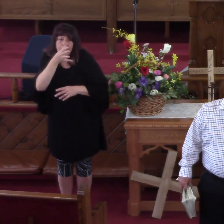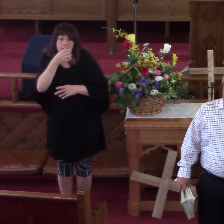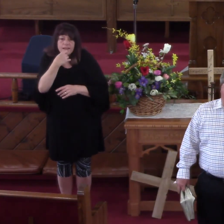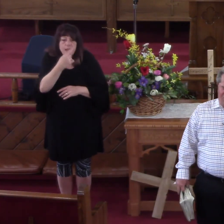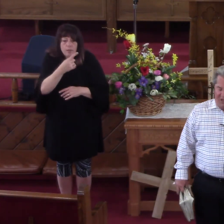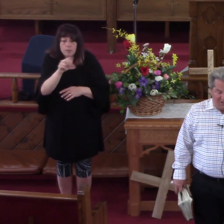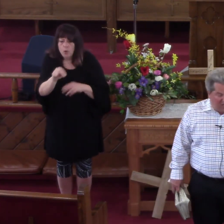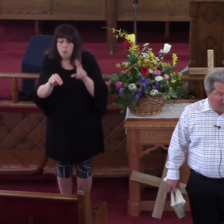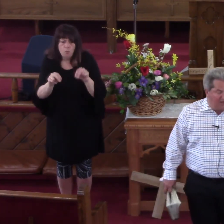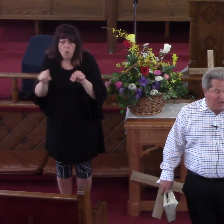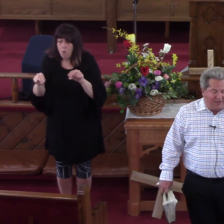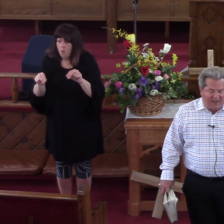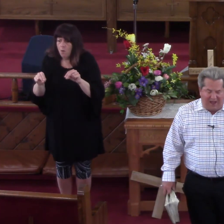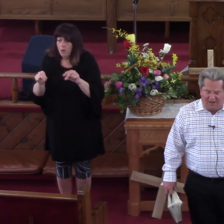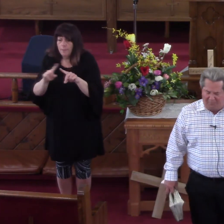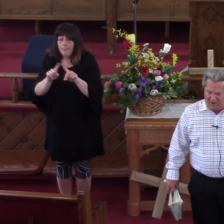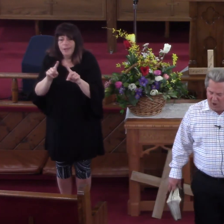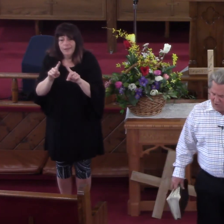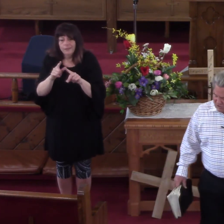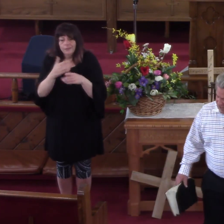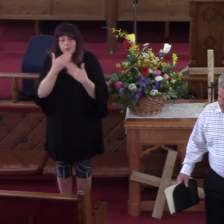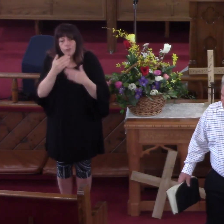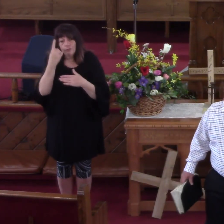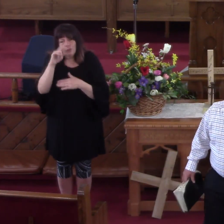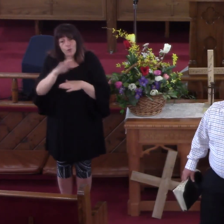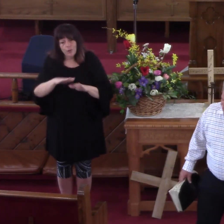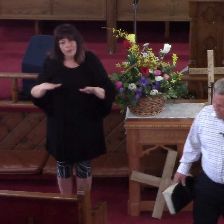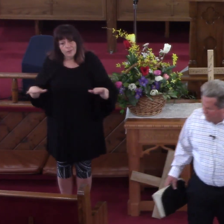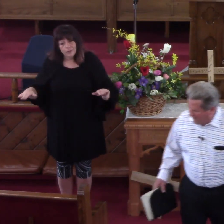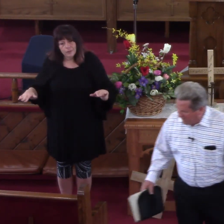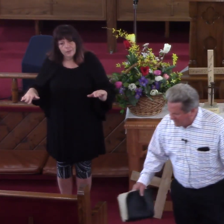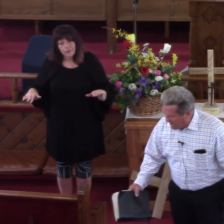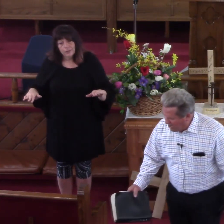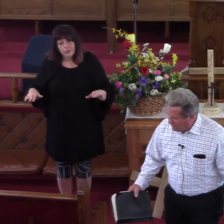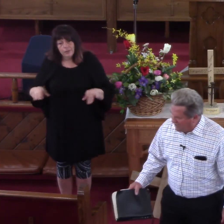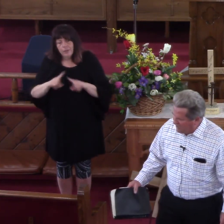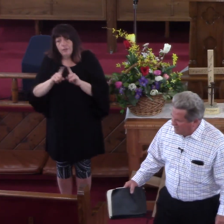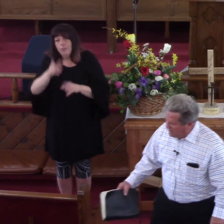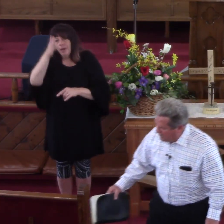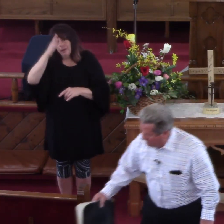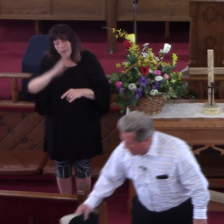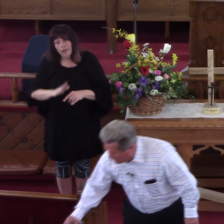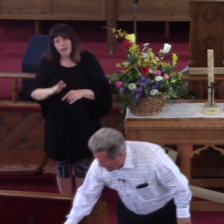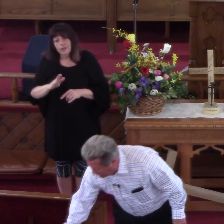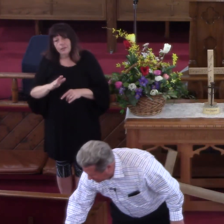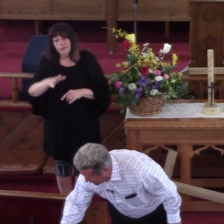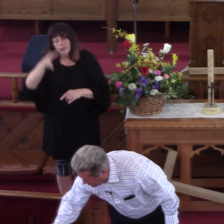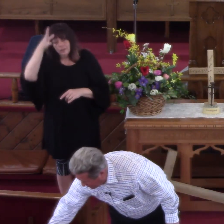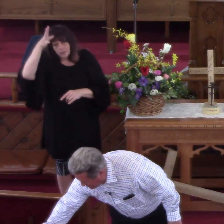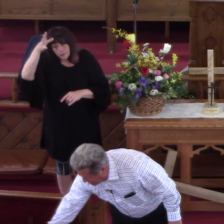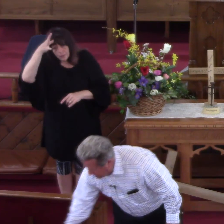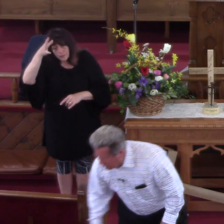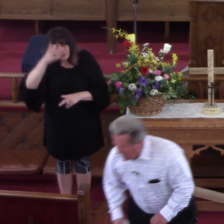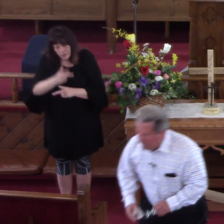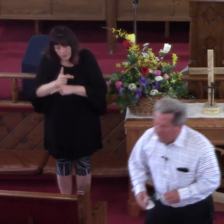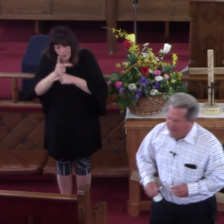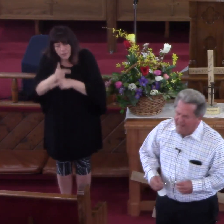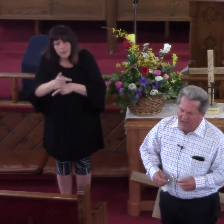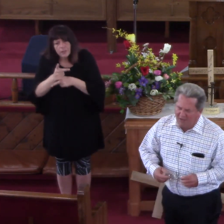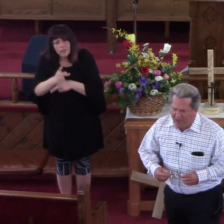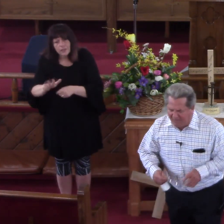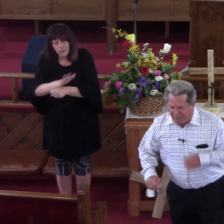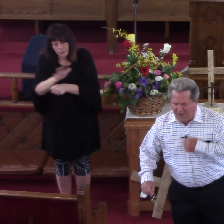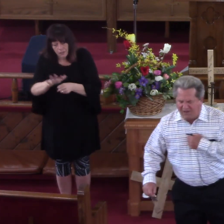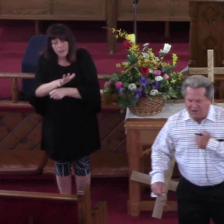Because That God Because That The Father Cared Enough About Them That He